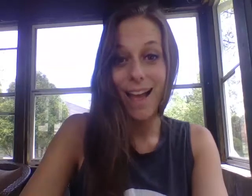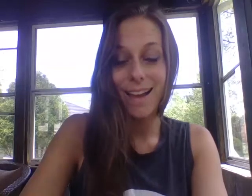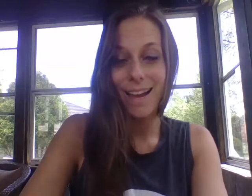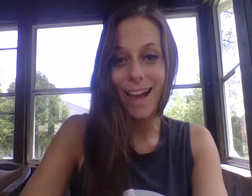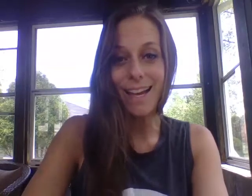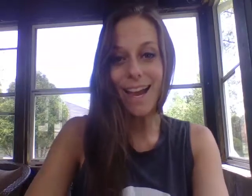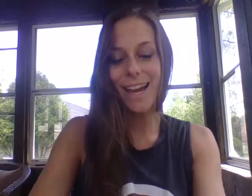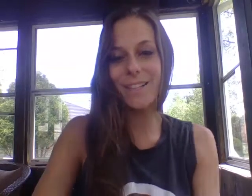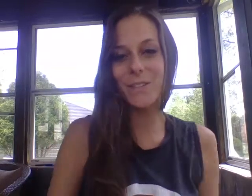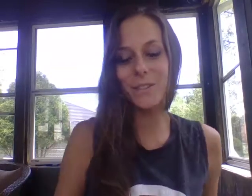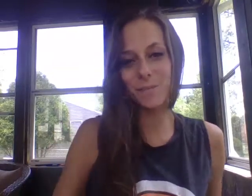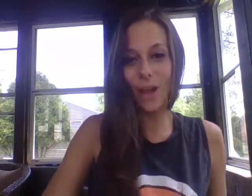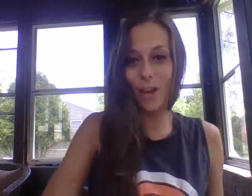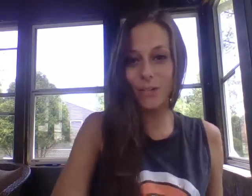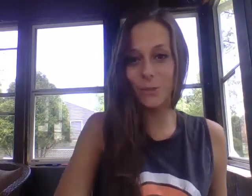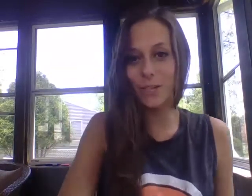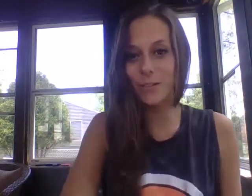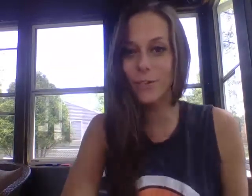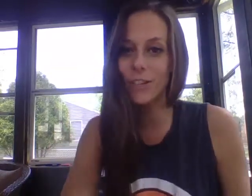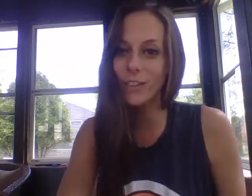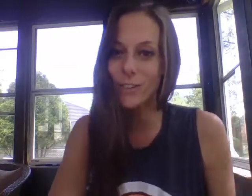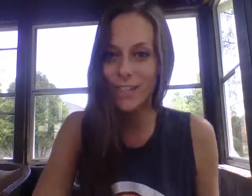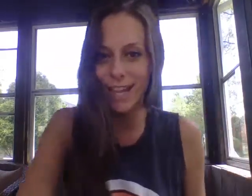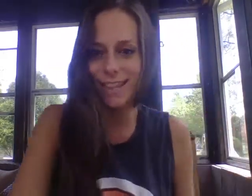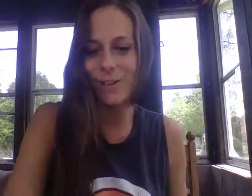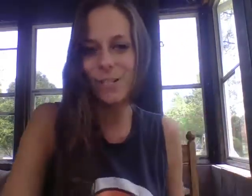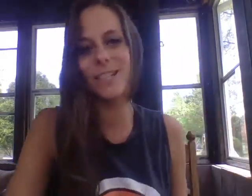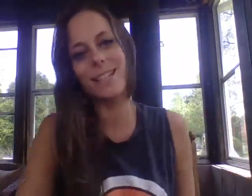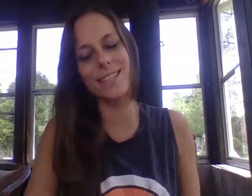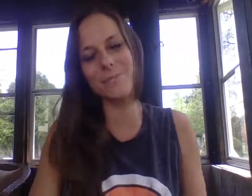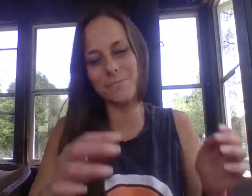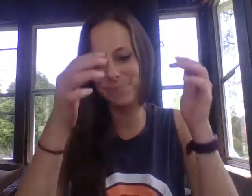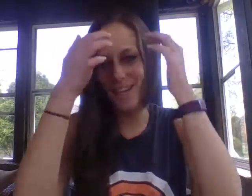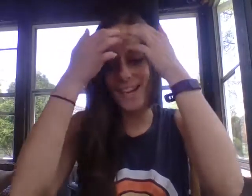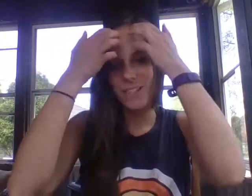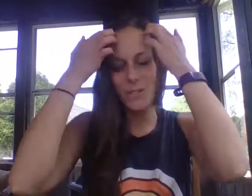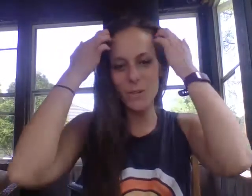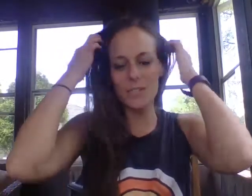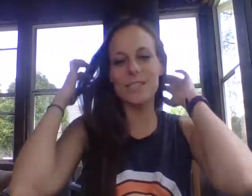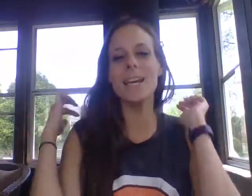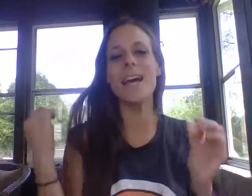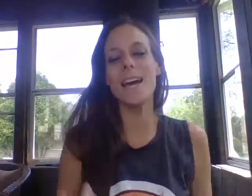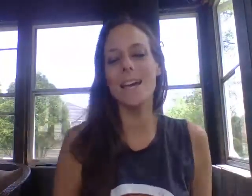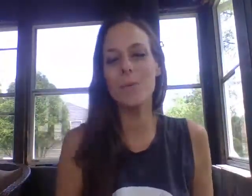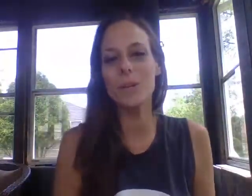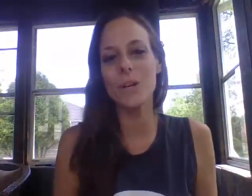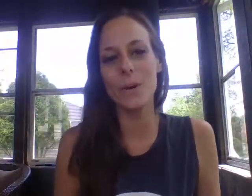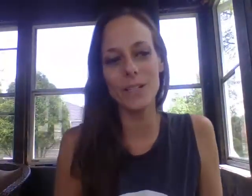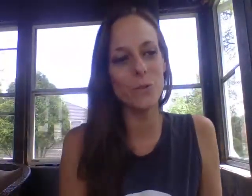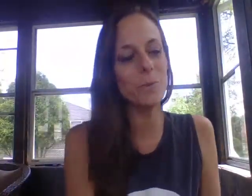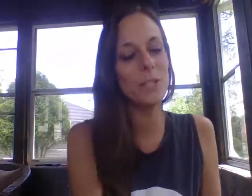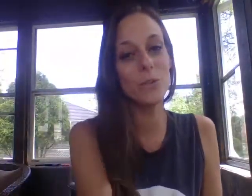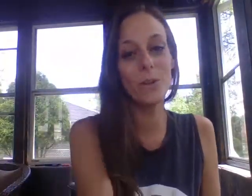hi guys are you ready for another sign language lesson so today we're going to be doing